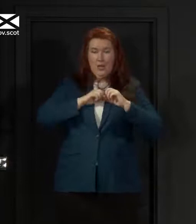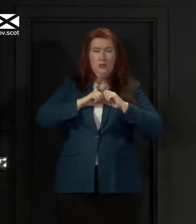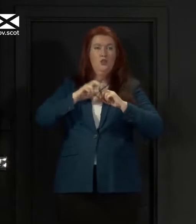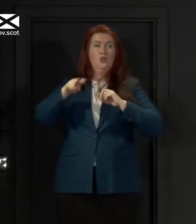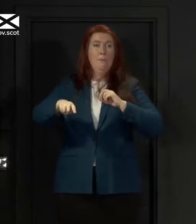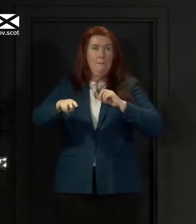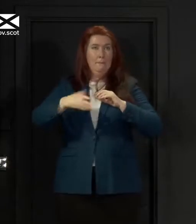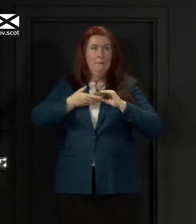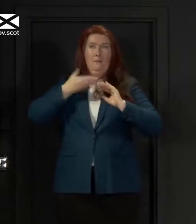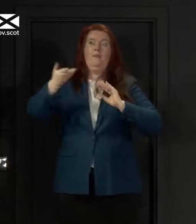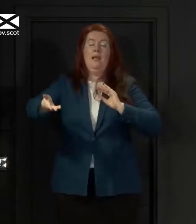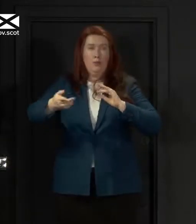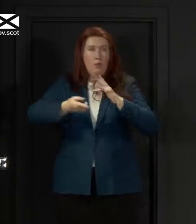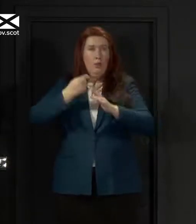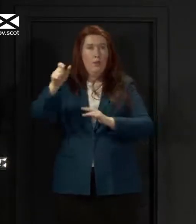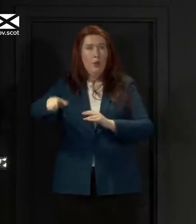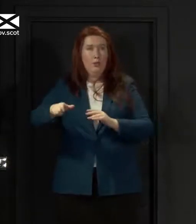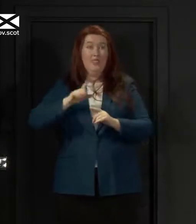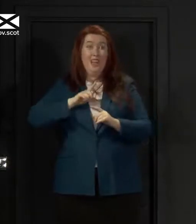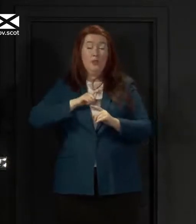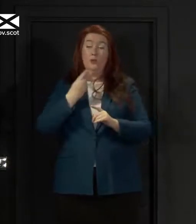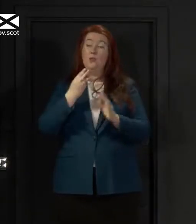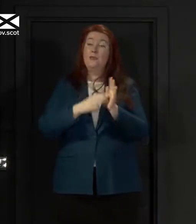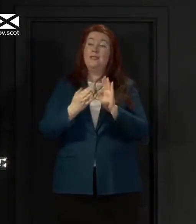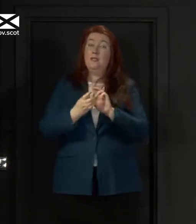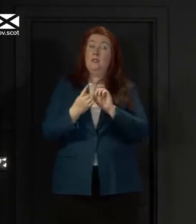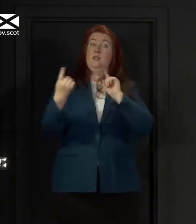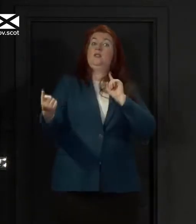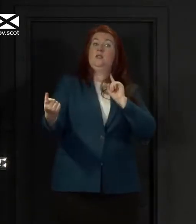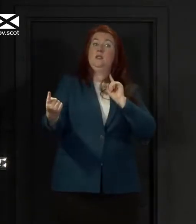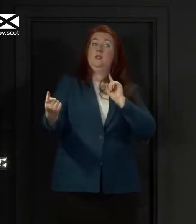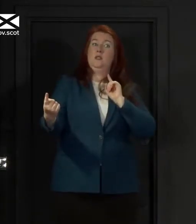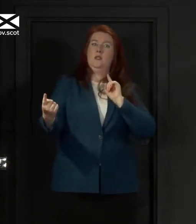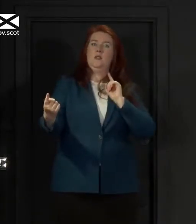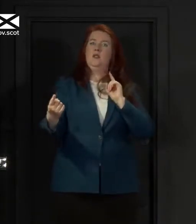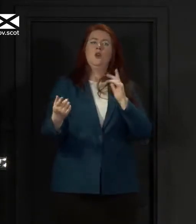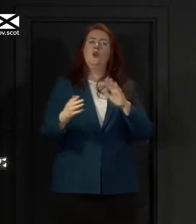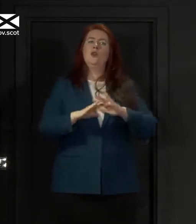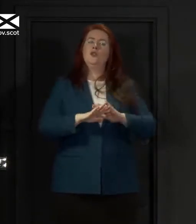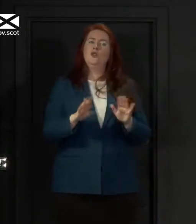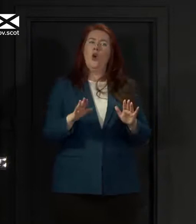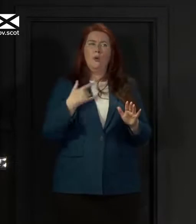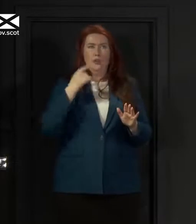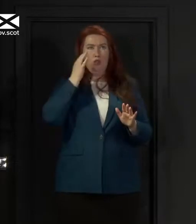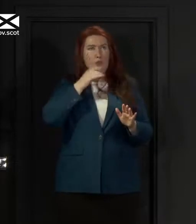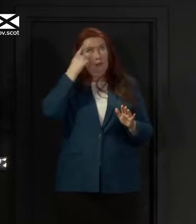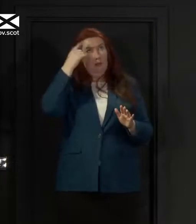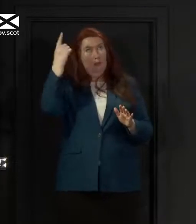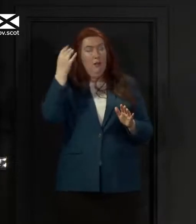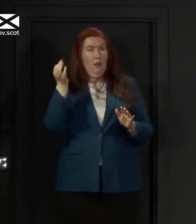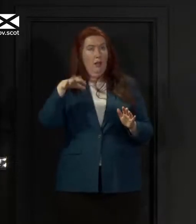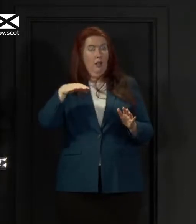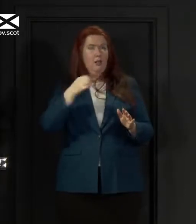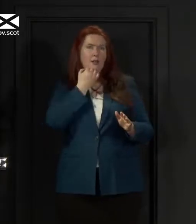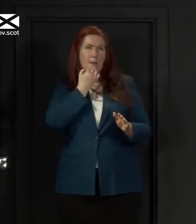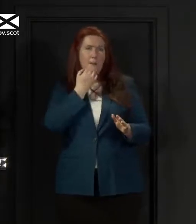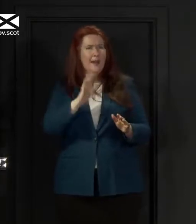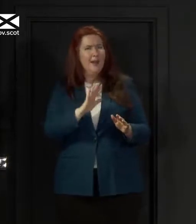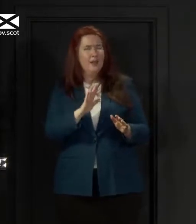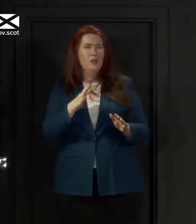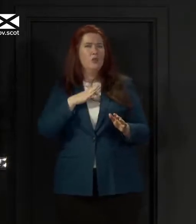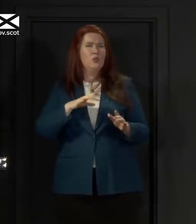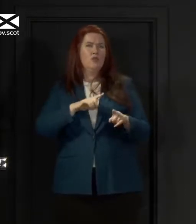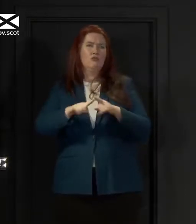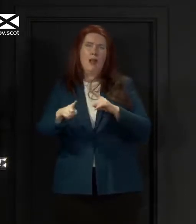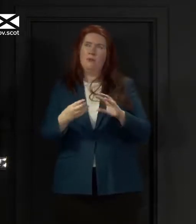and so that two metre distance is not a number that we dreamt up it's not there just to make people's